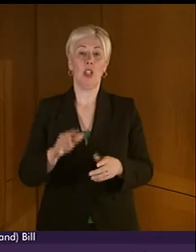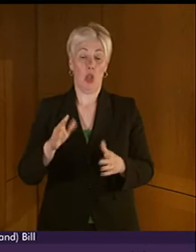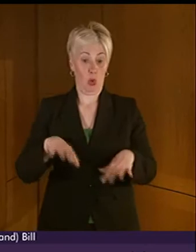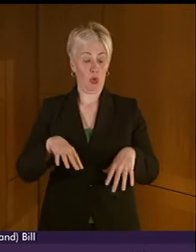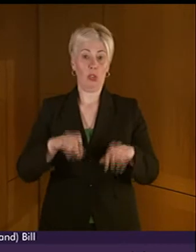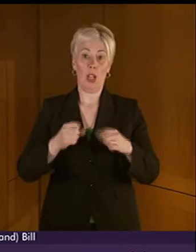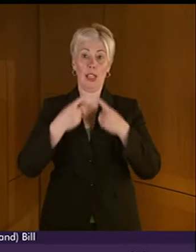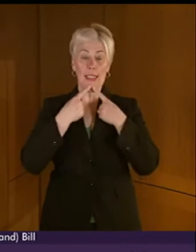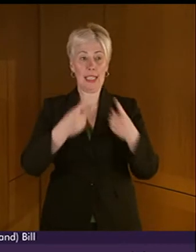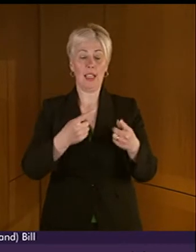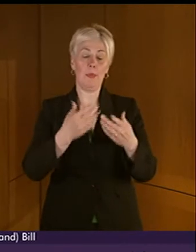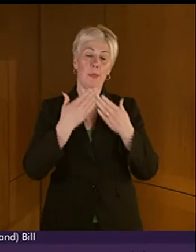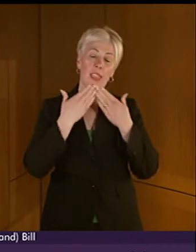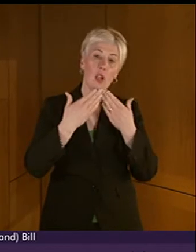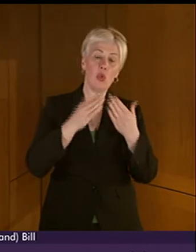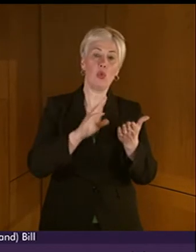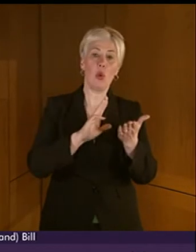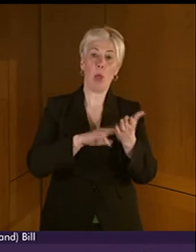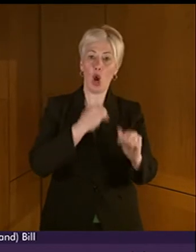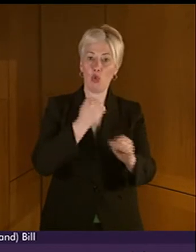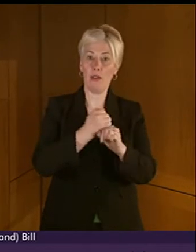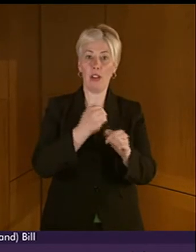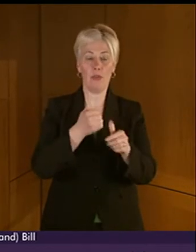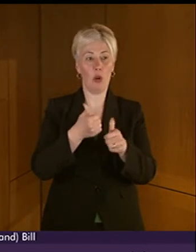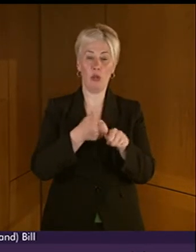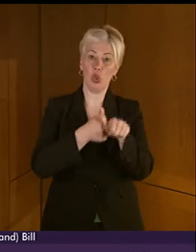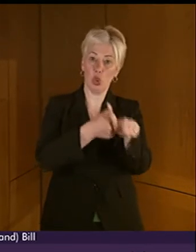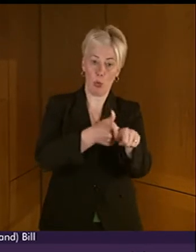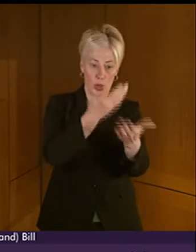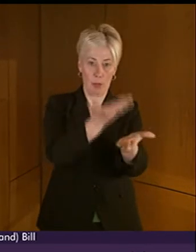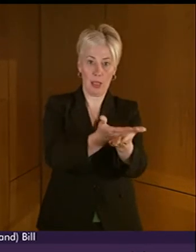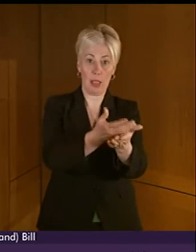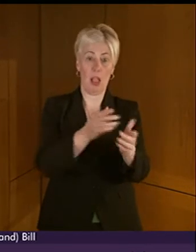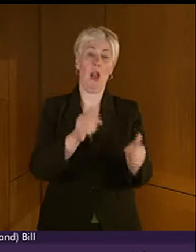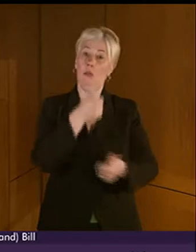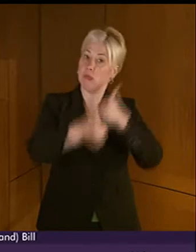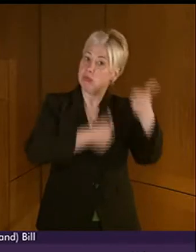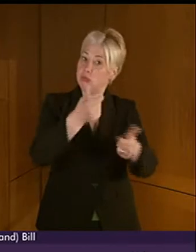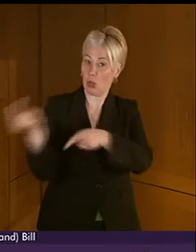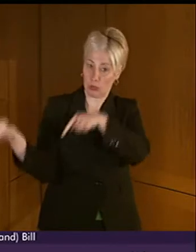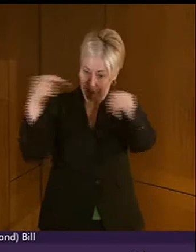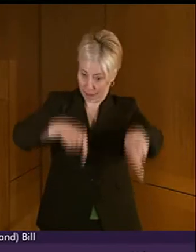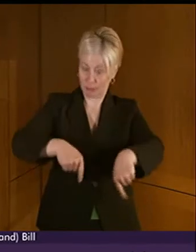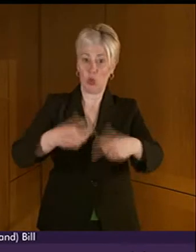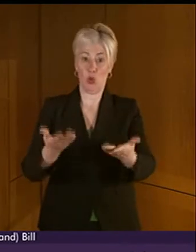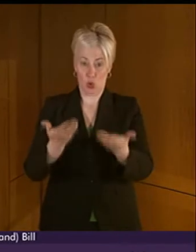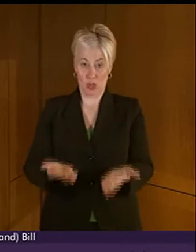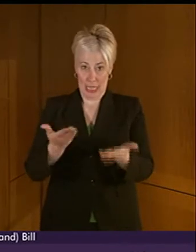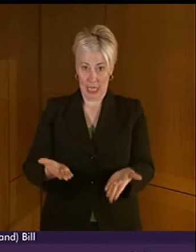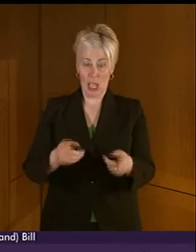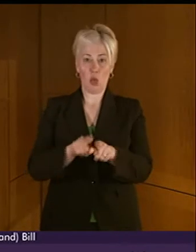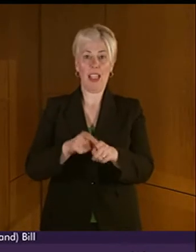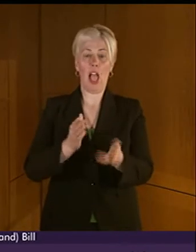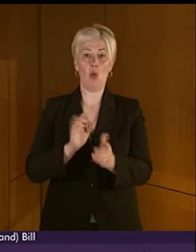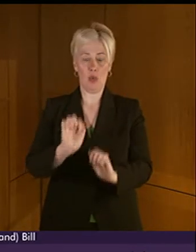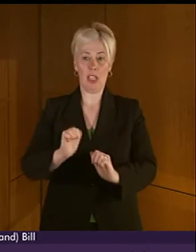proposing this extremely significant Bill and congratulate him in not only bringing it to the Chamber today but also for the way in which he has conducted himself